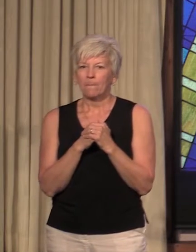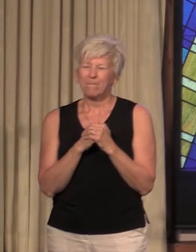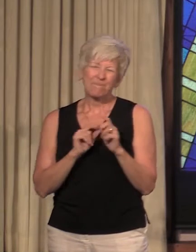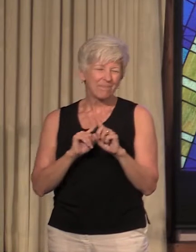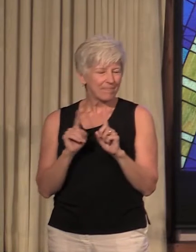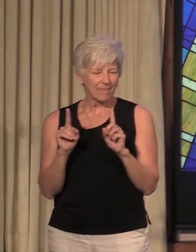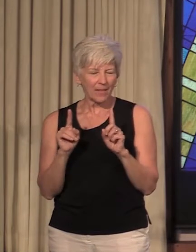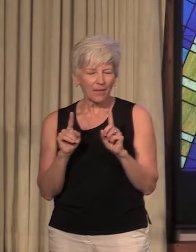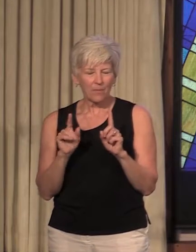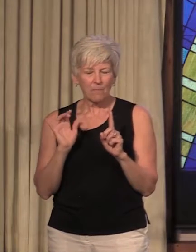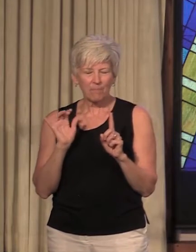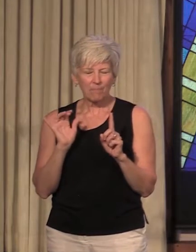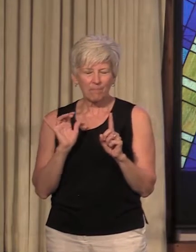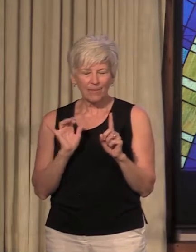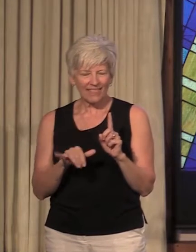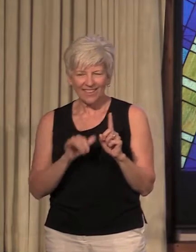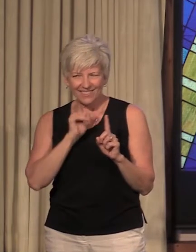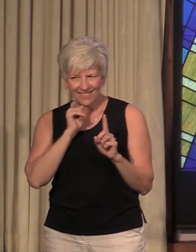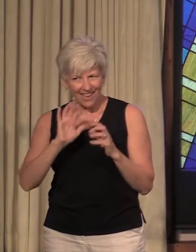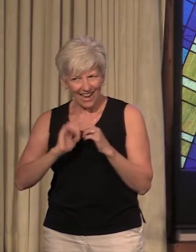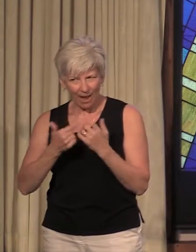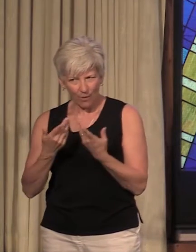But that's not the way it works.